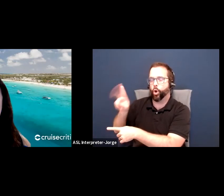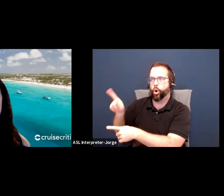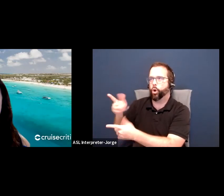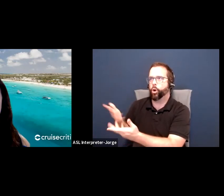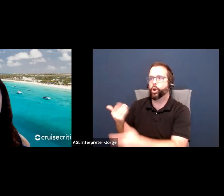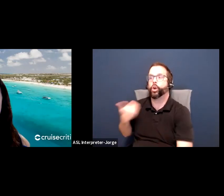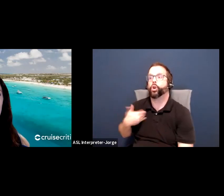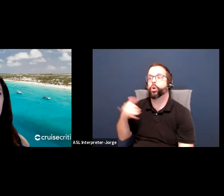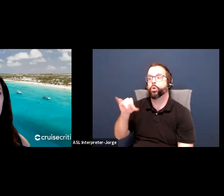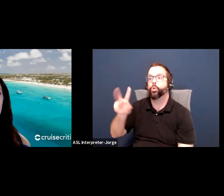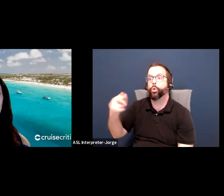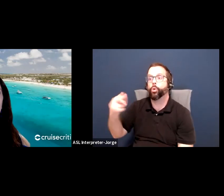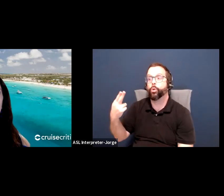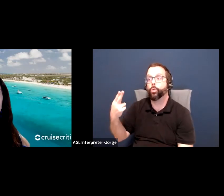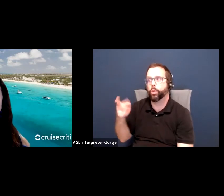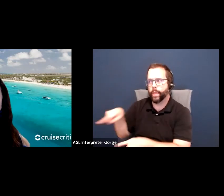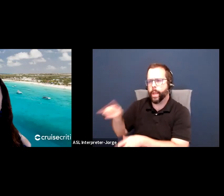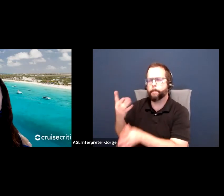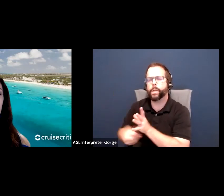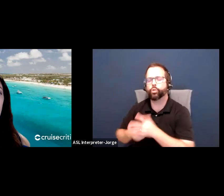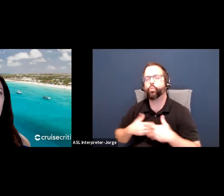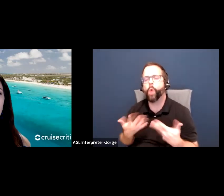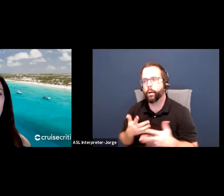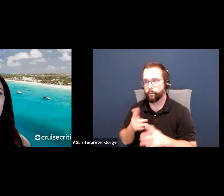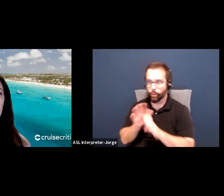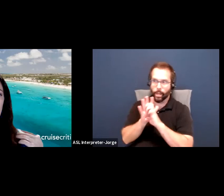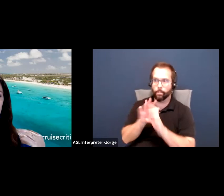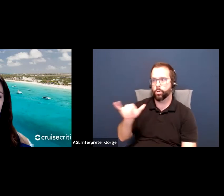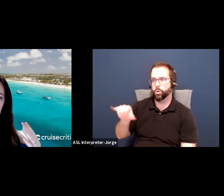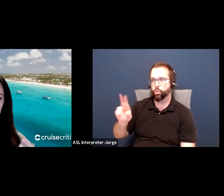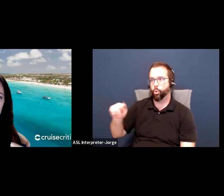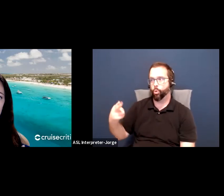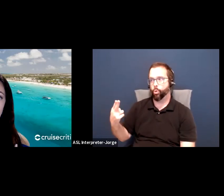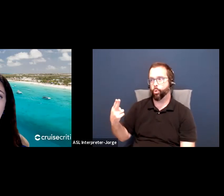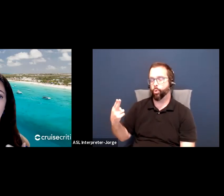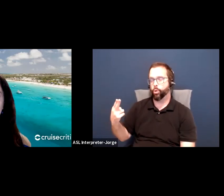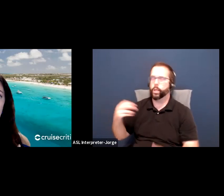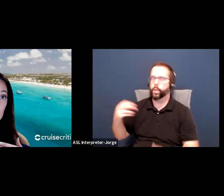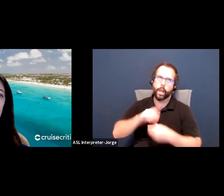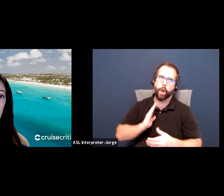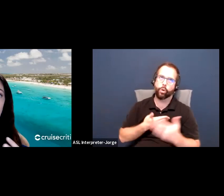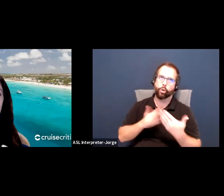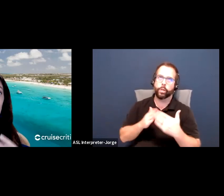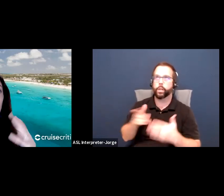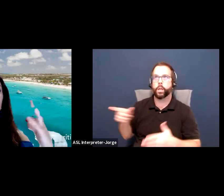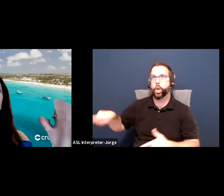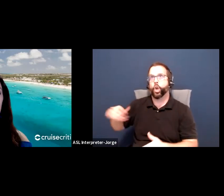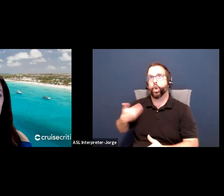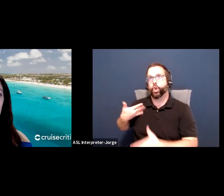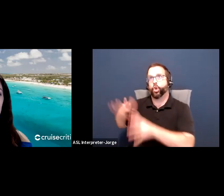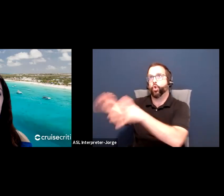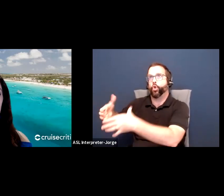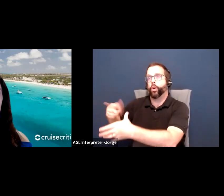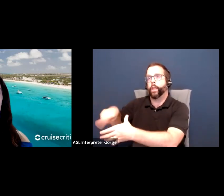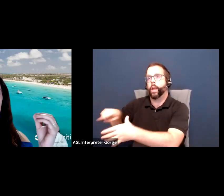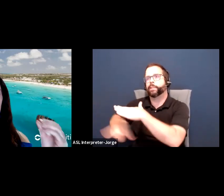let's say it's youth are staying at home, and they're not sure, they and their parents are not sure how to get them to launch